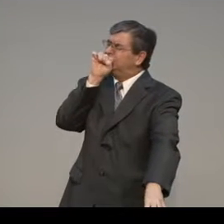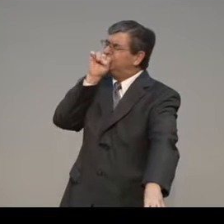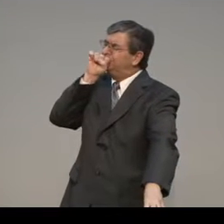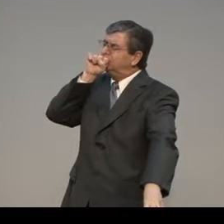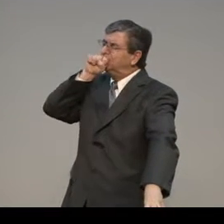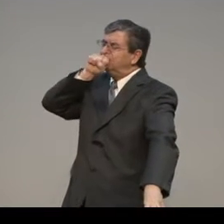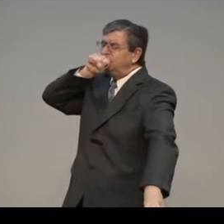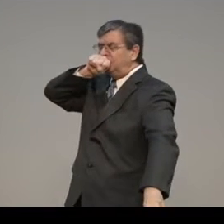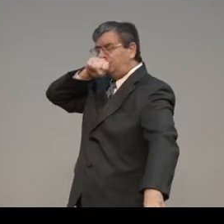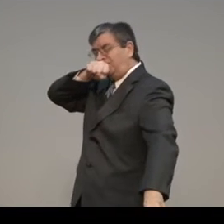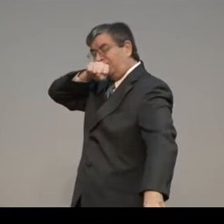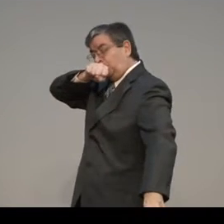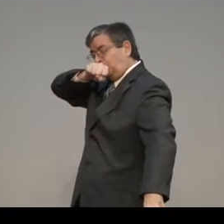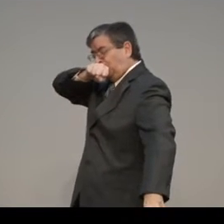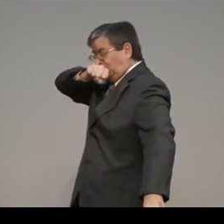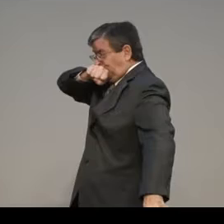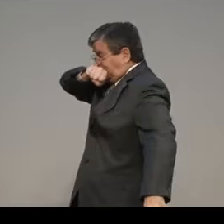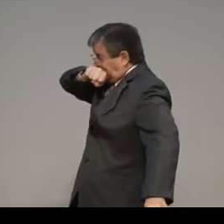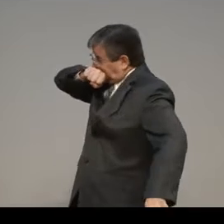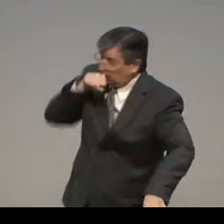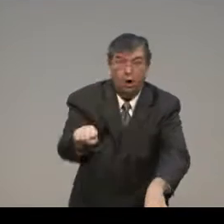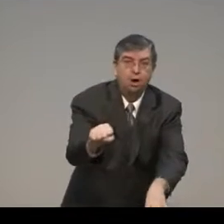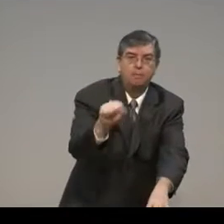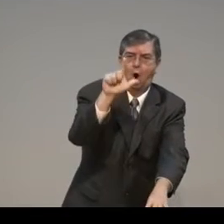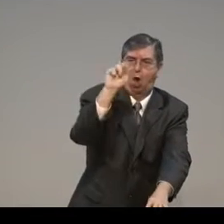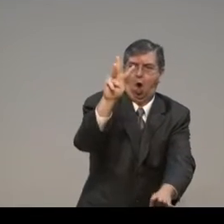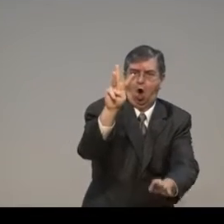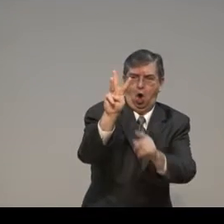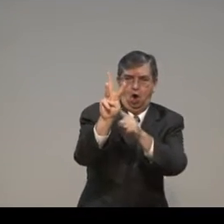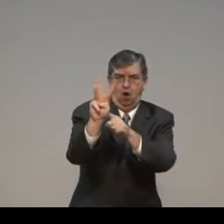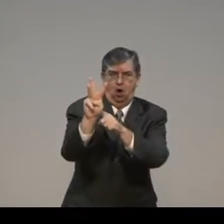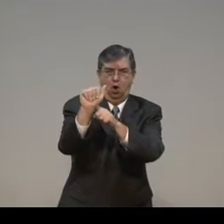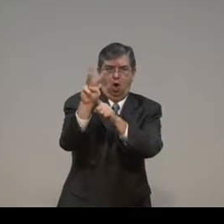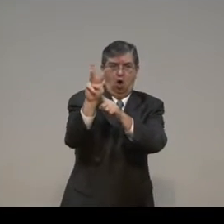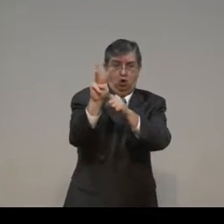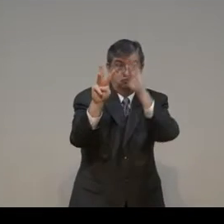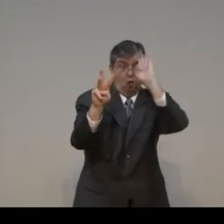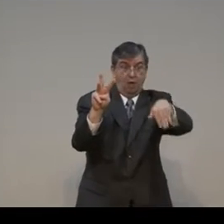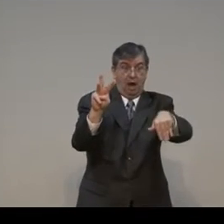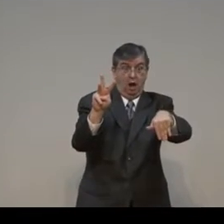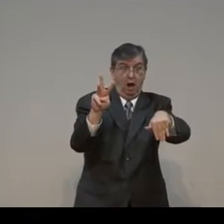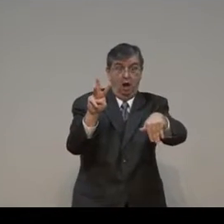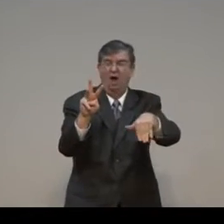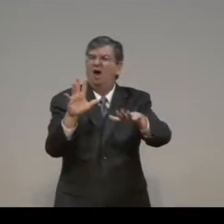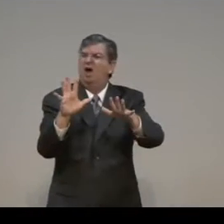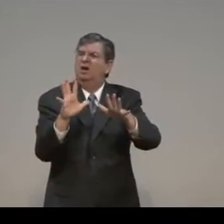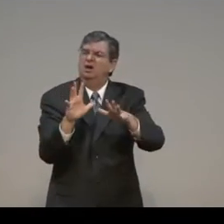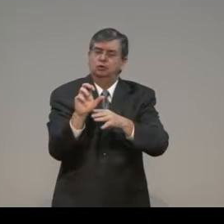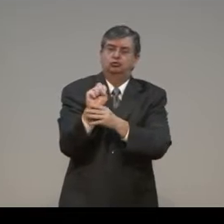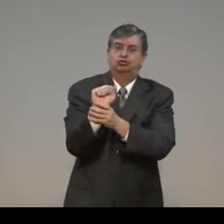Before he reached salvation, Paul was called Saul. And he adored